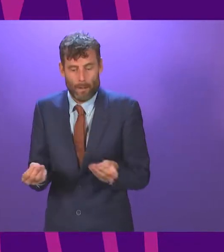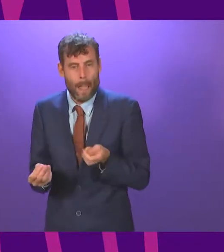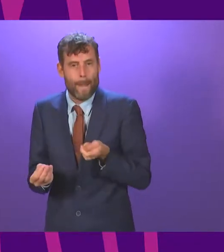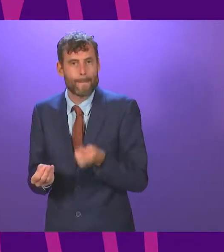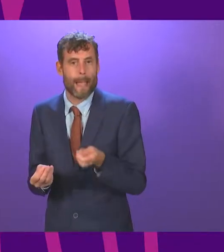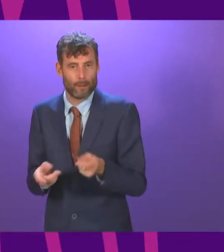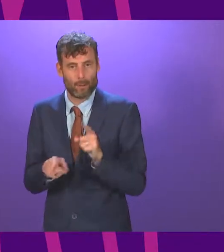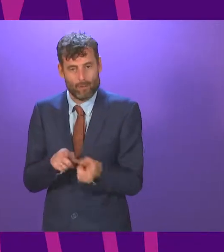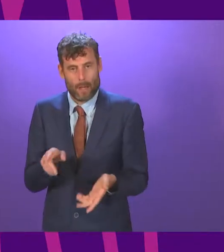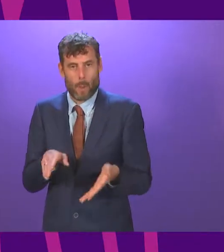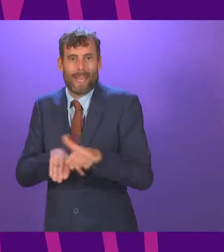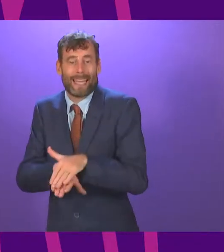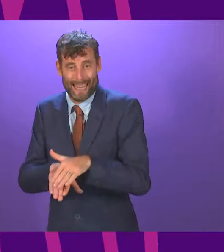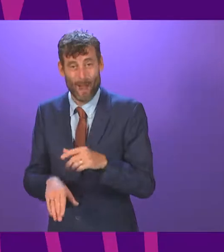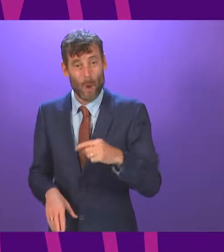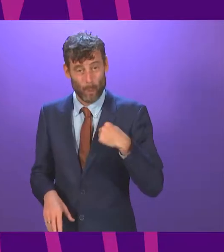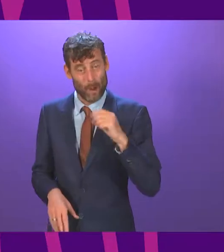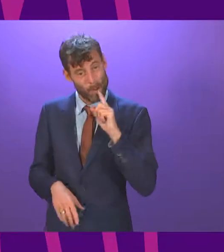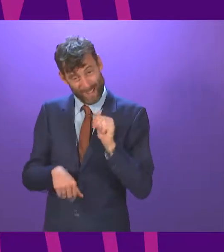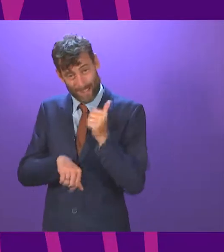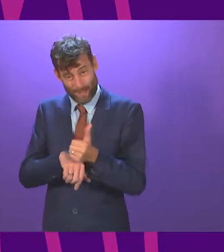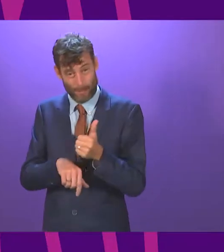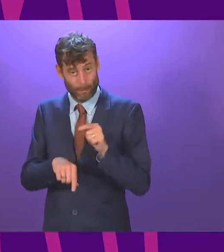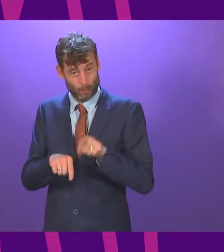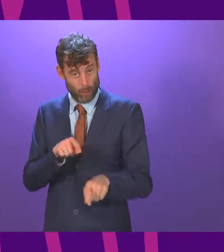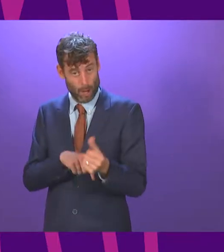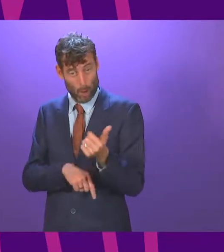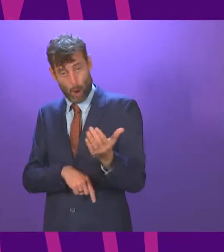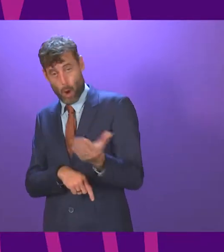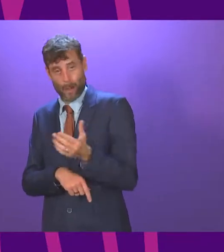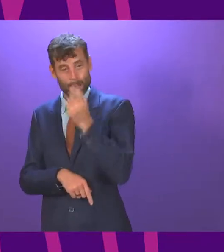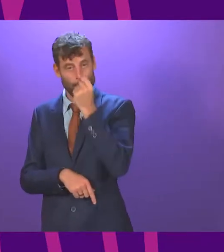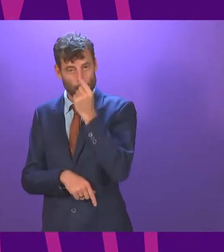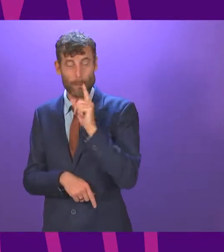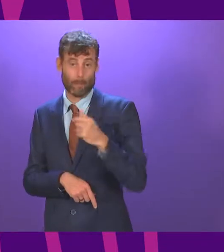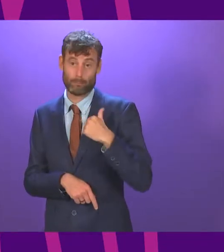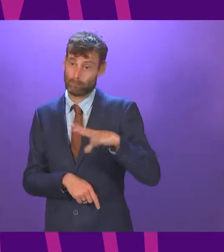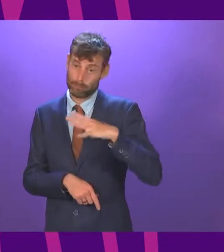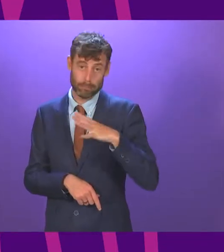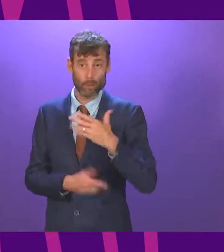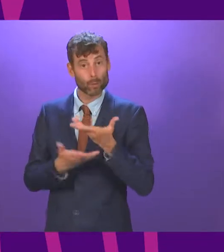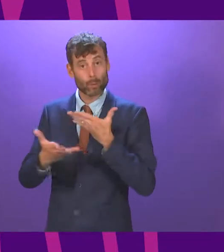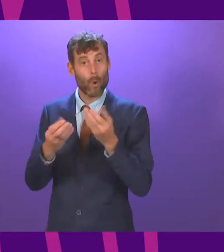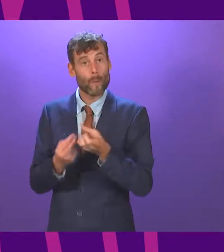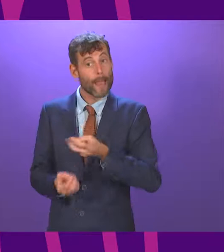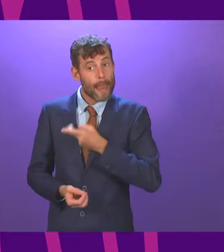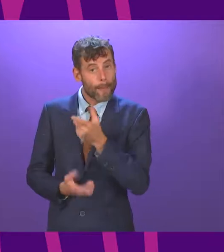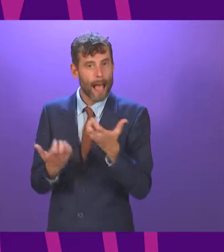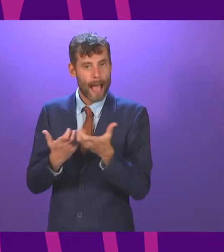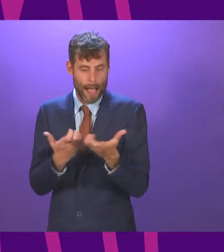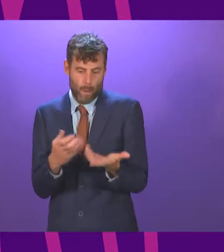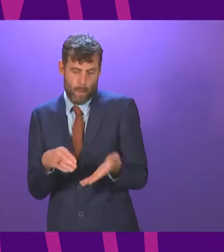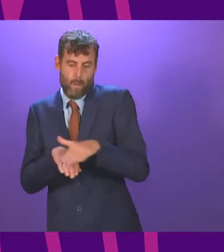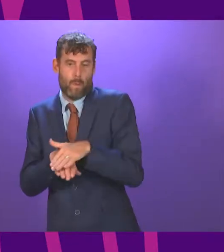early progress as we possibly can do. It is something upon which we would be happy to discuss with the Labour Party. But we will certainly,